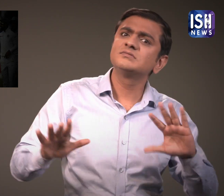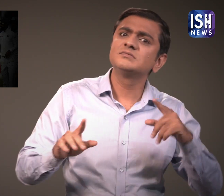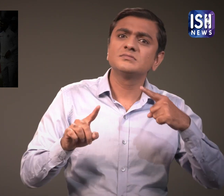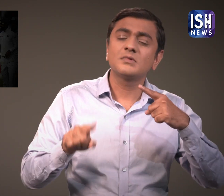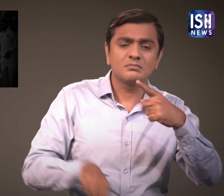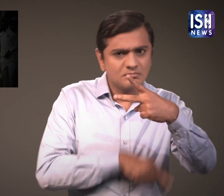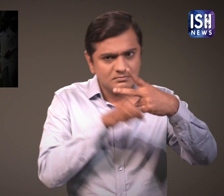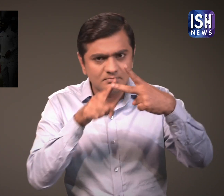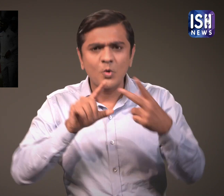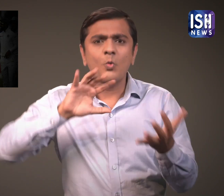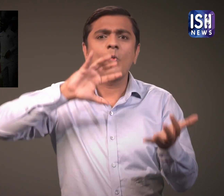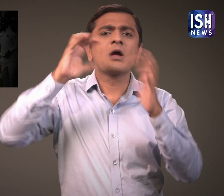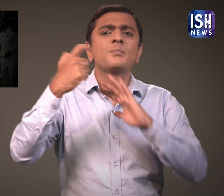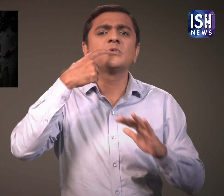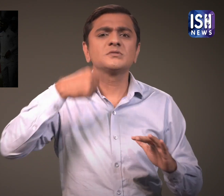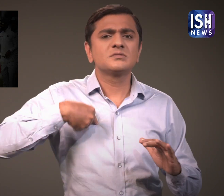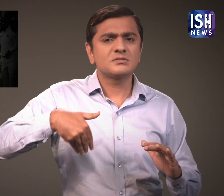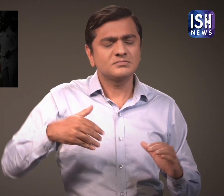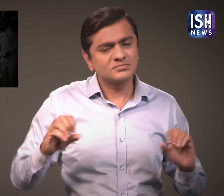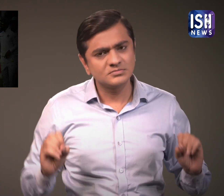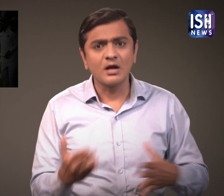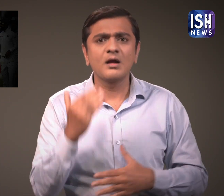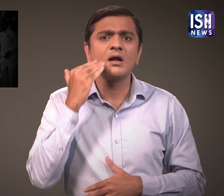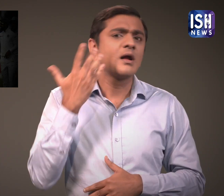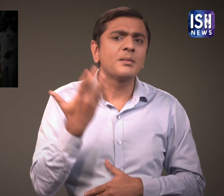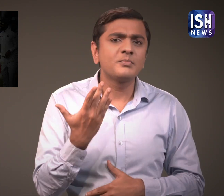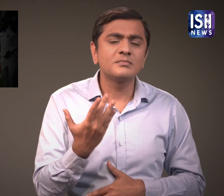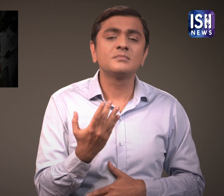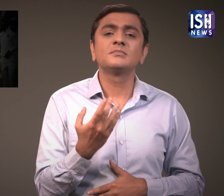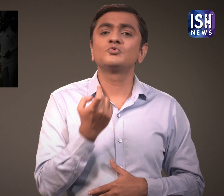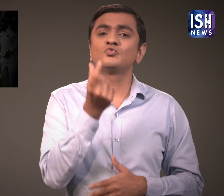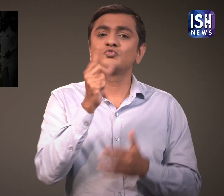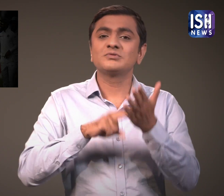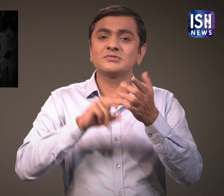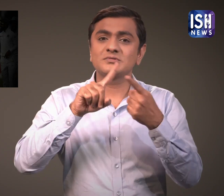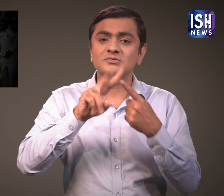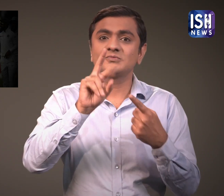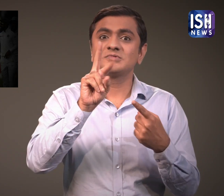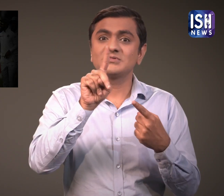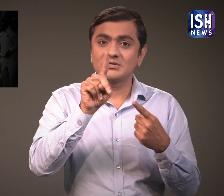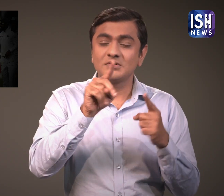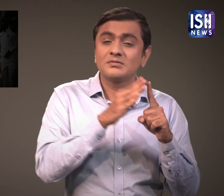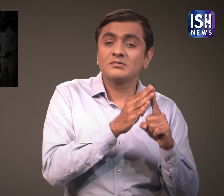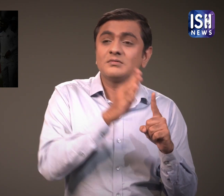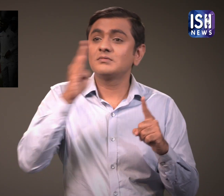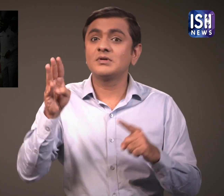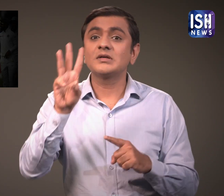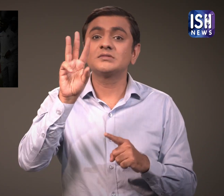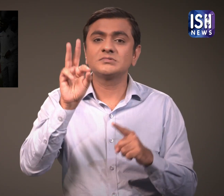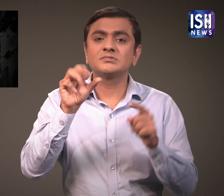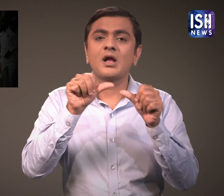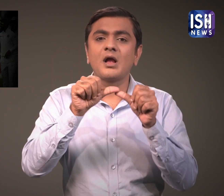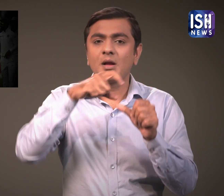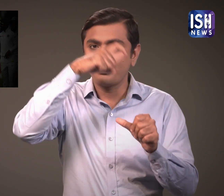The second World Test Championship is scheduled from June 2021 to 30th April 2023.